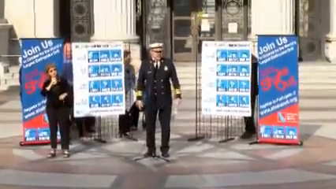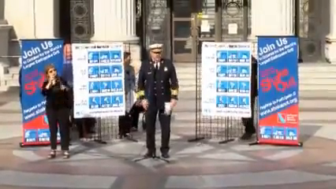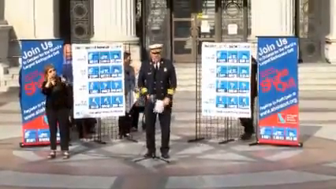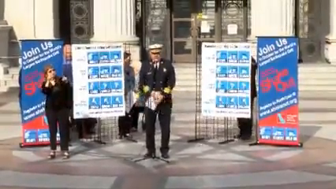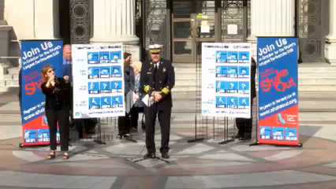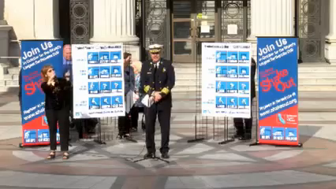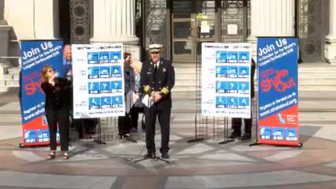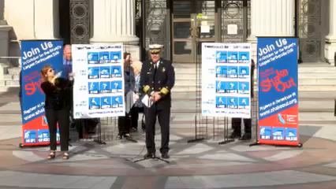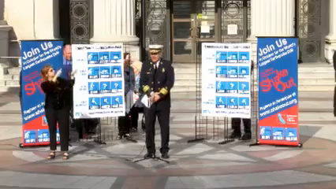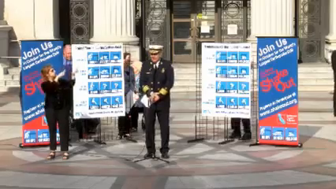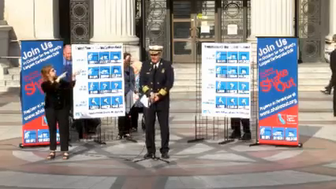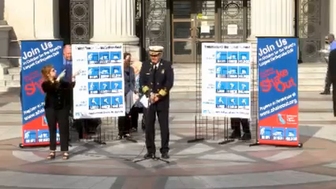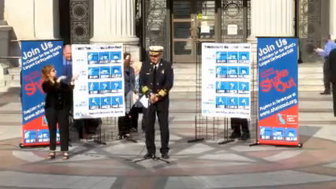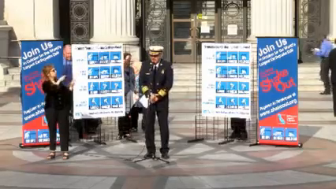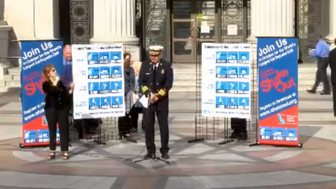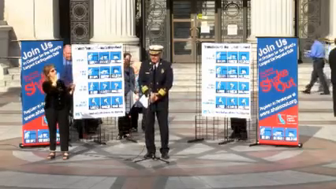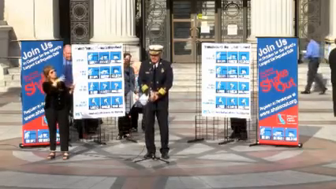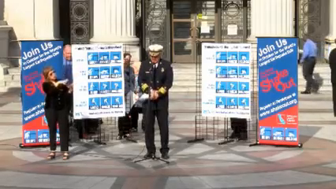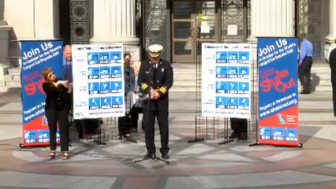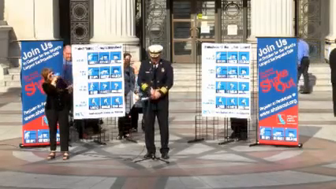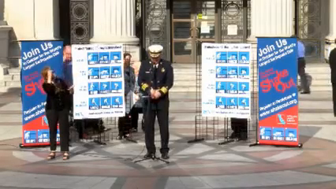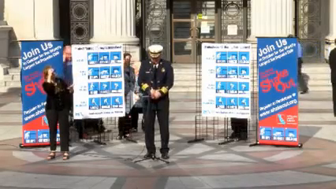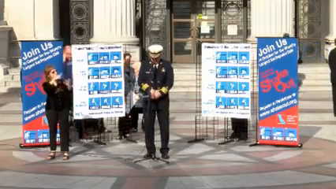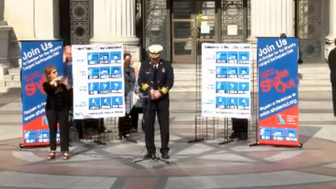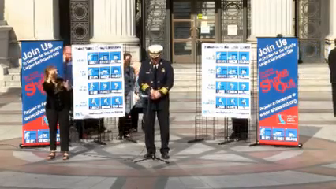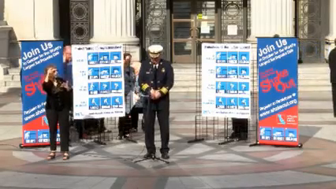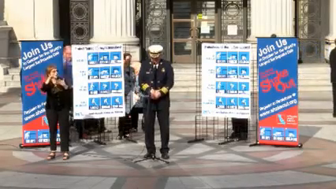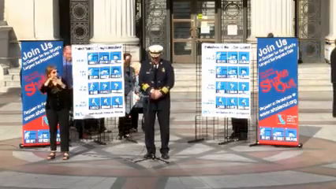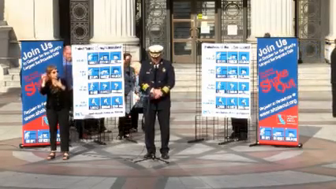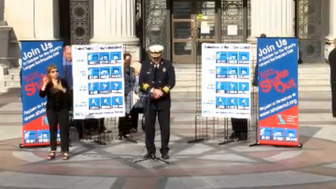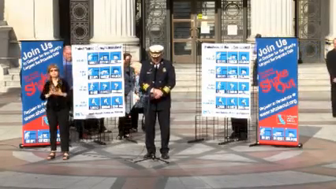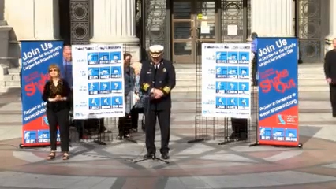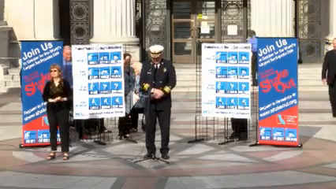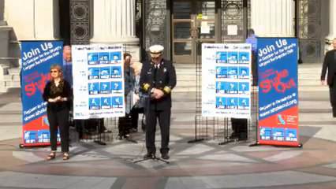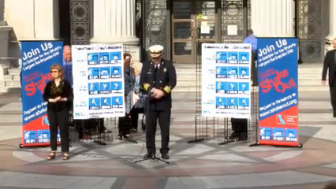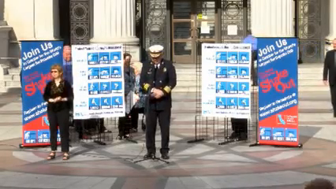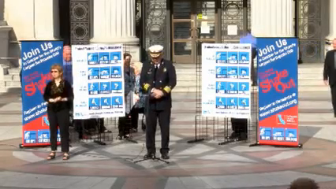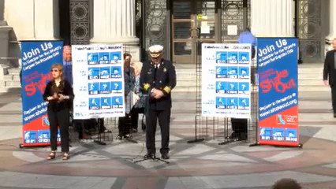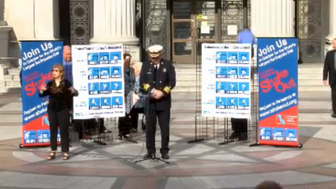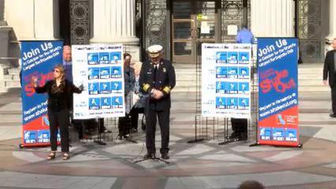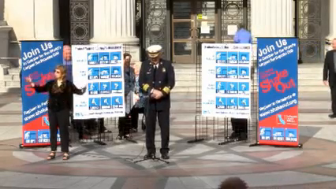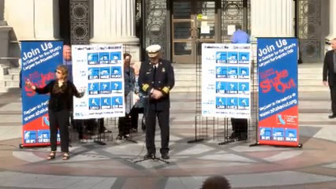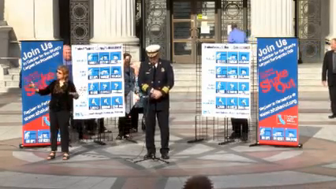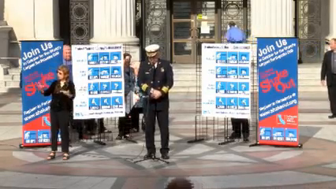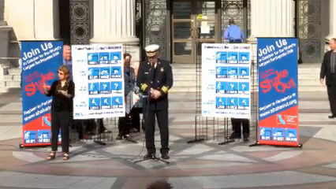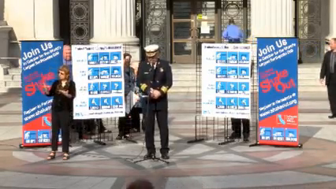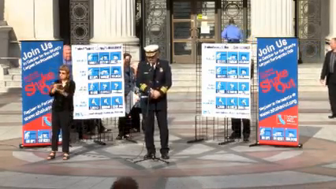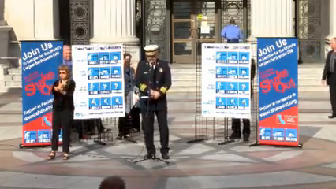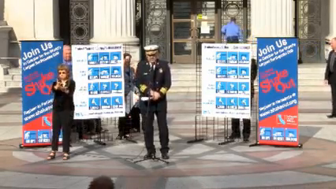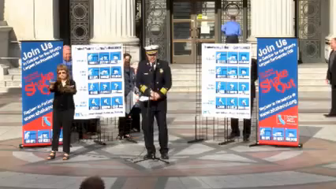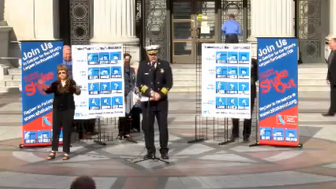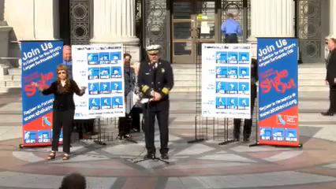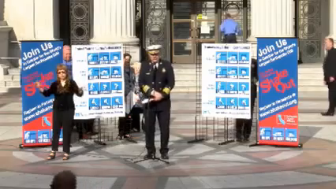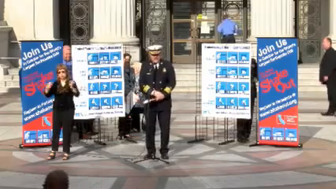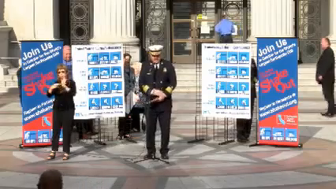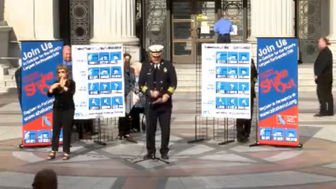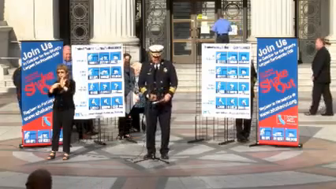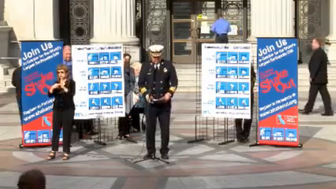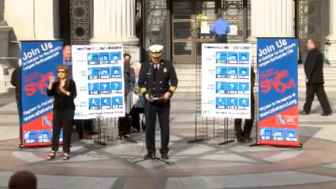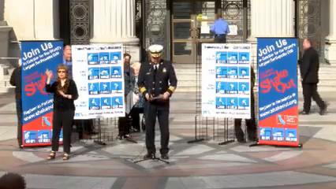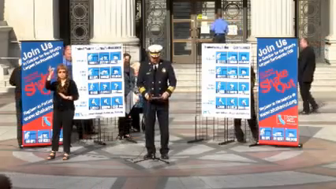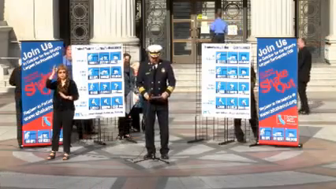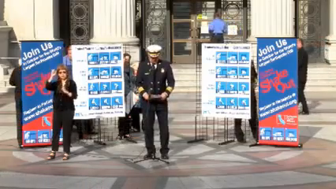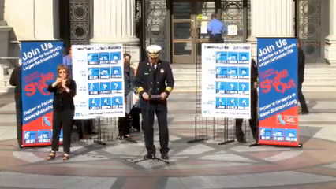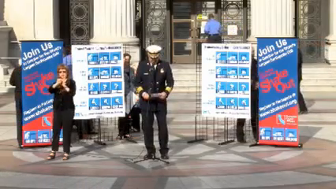learning opportunities that are at hand so I would like to welcome those in attendance that represent federal state